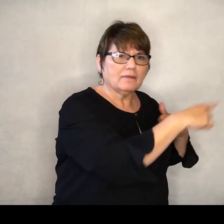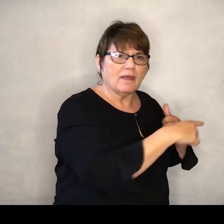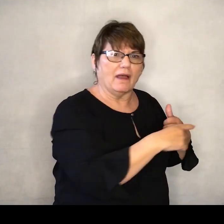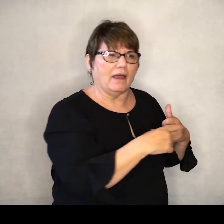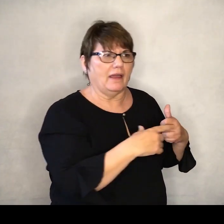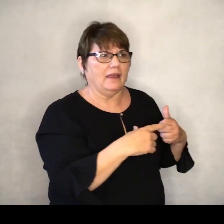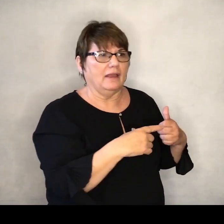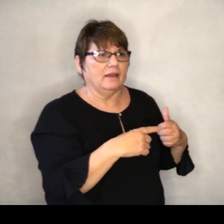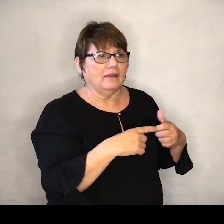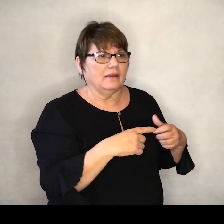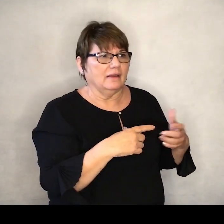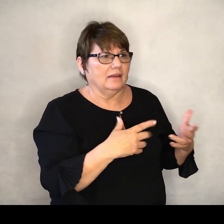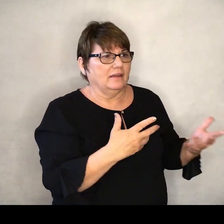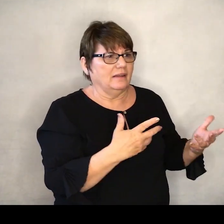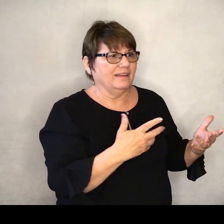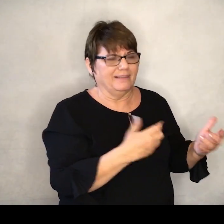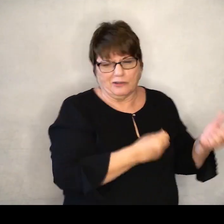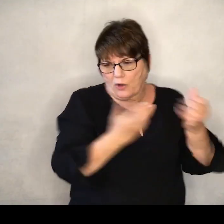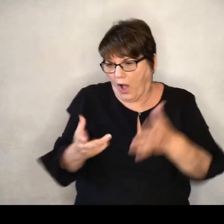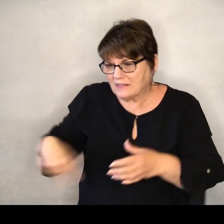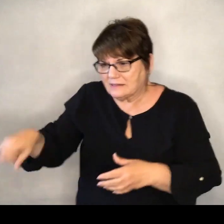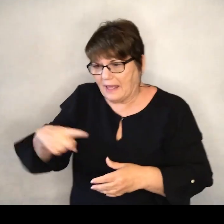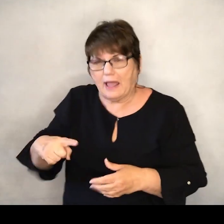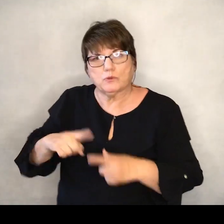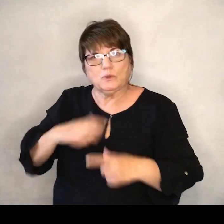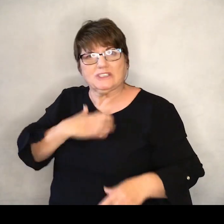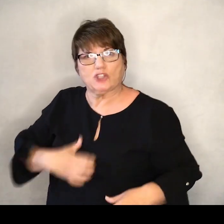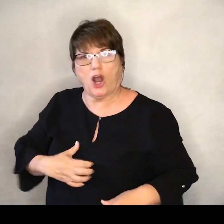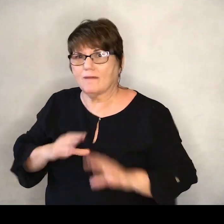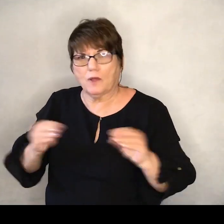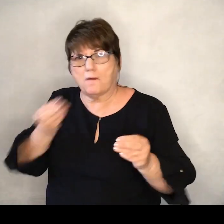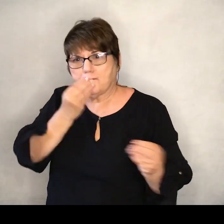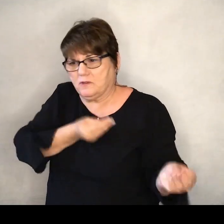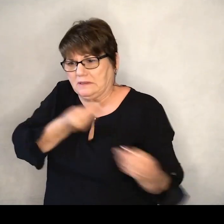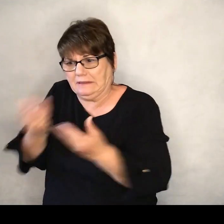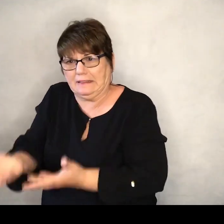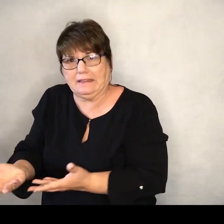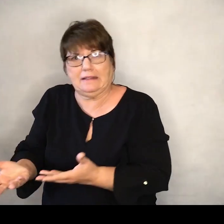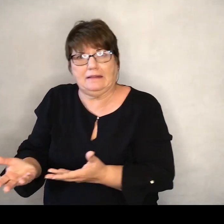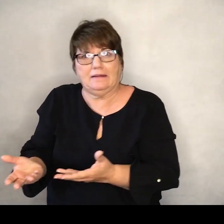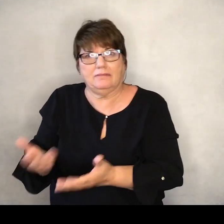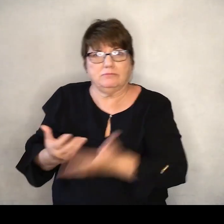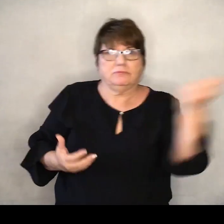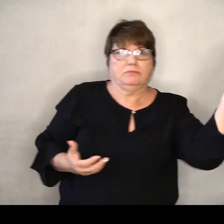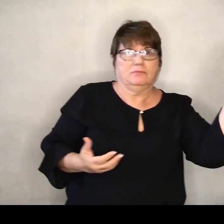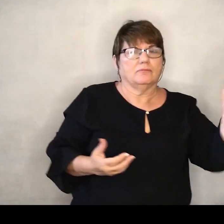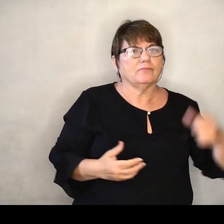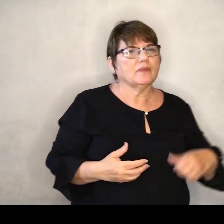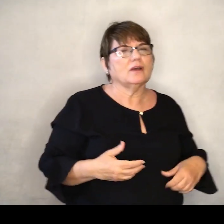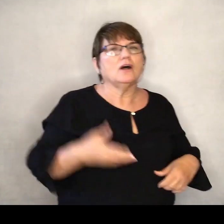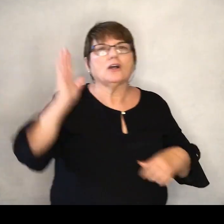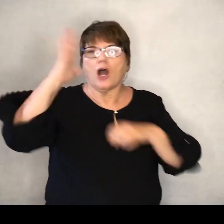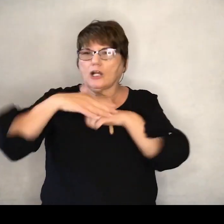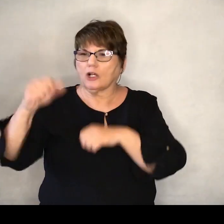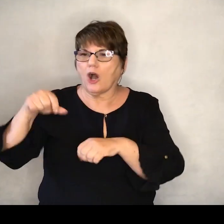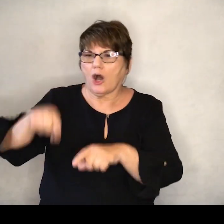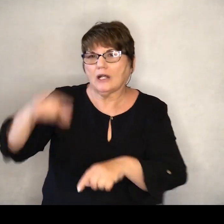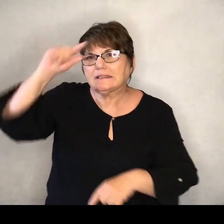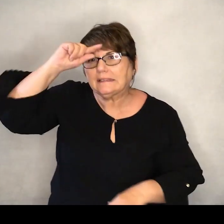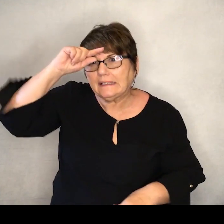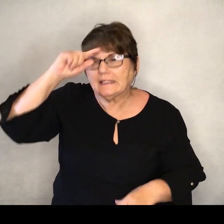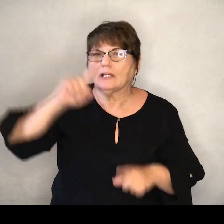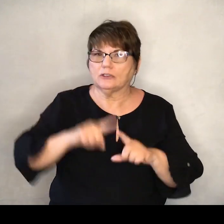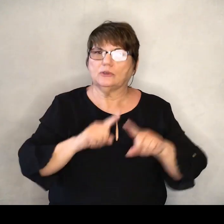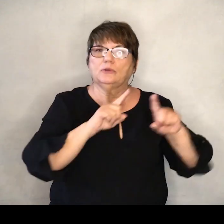starving the Israelites to death. So, what does God do? He calls Gideon out to